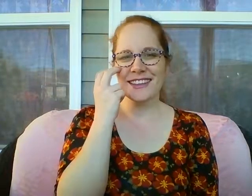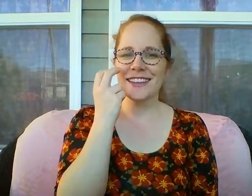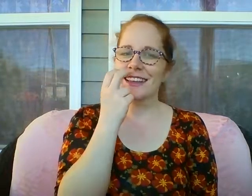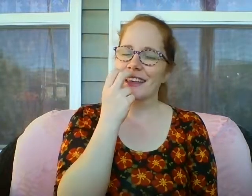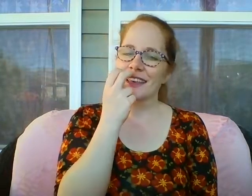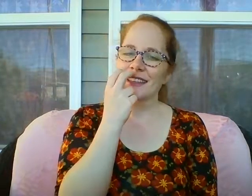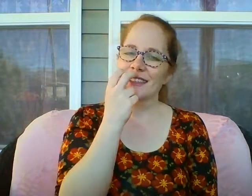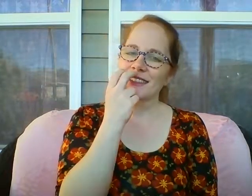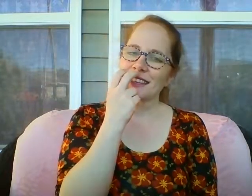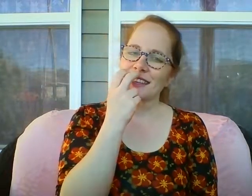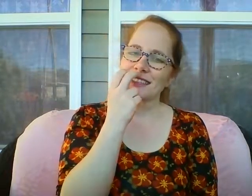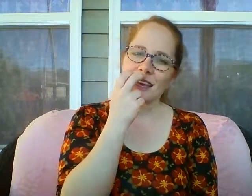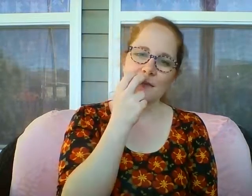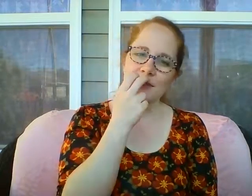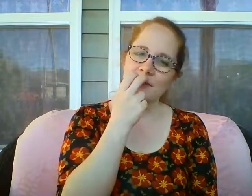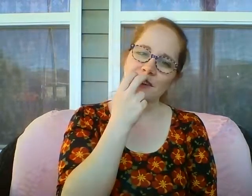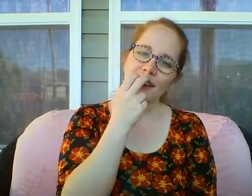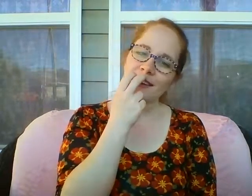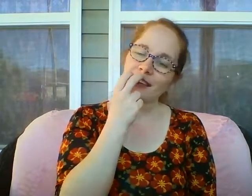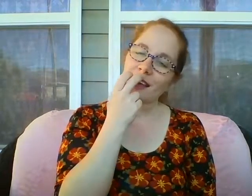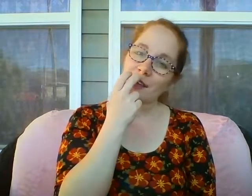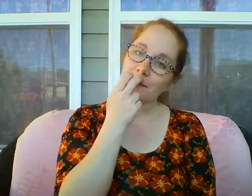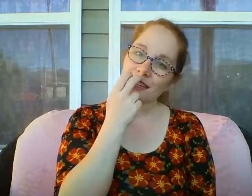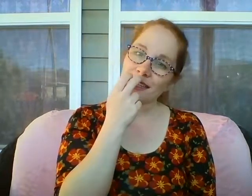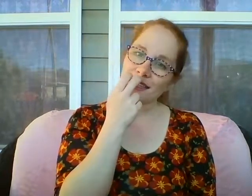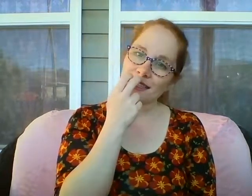It is during these times of trial that I am being tested.